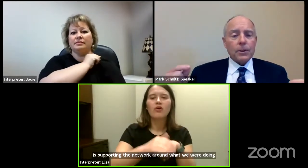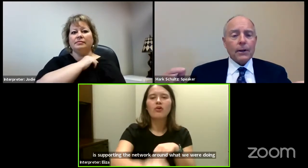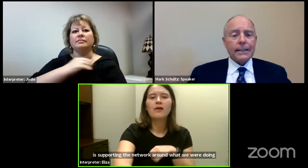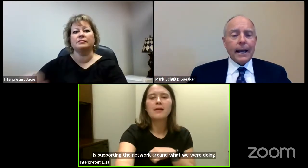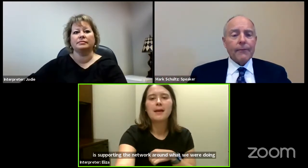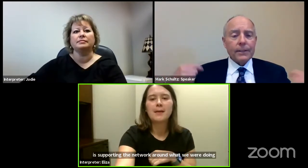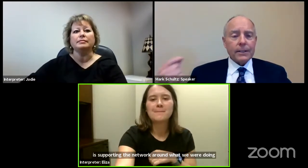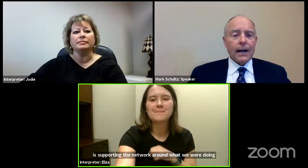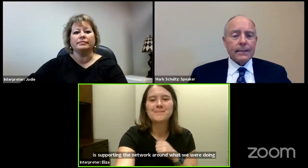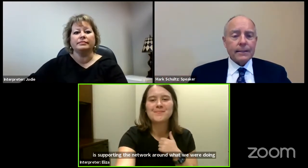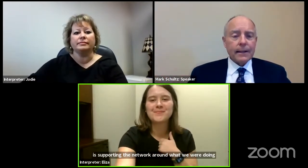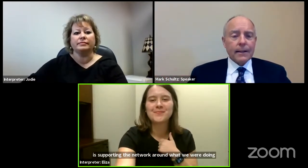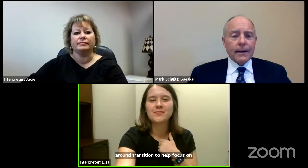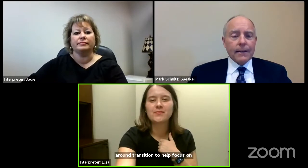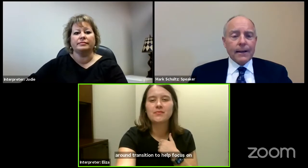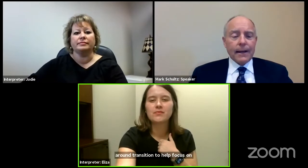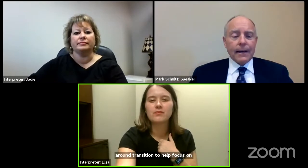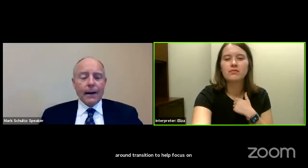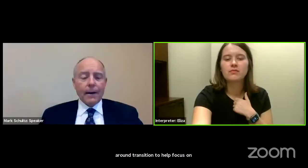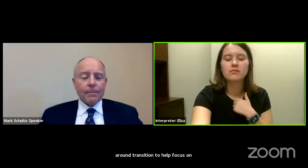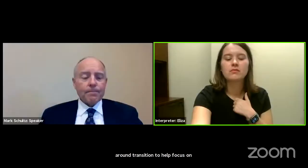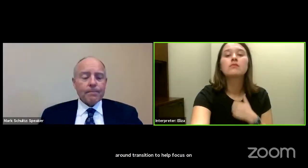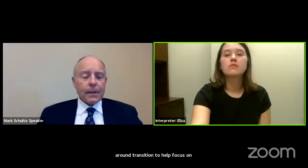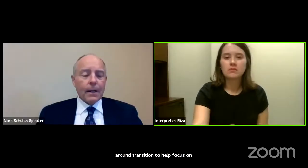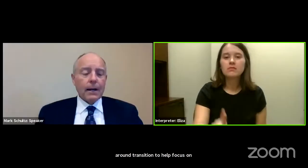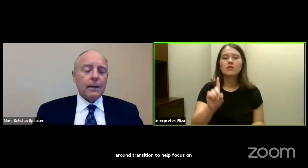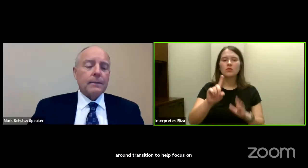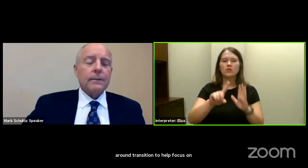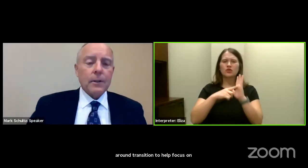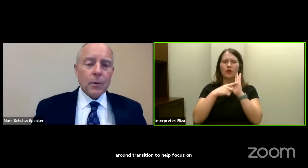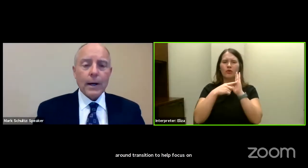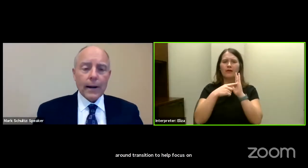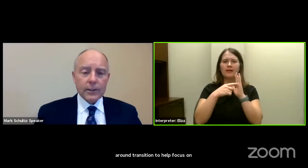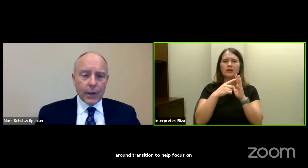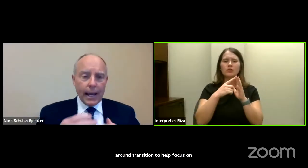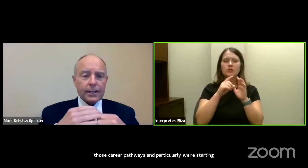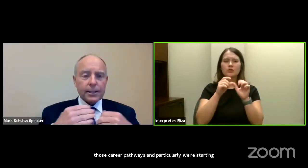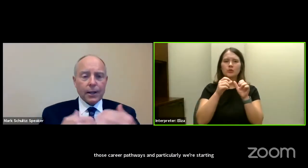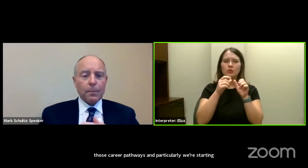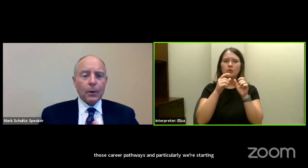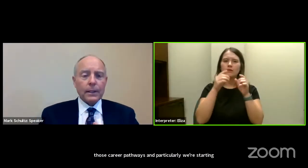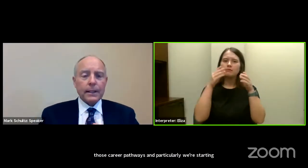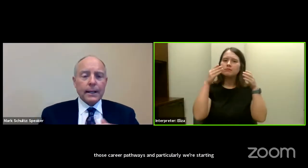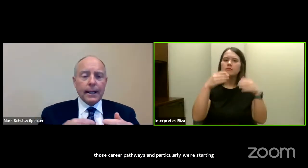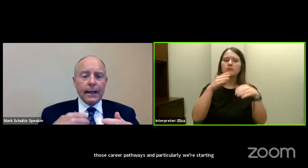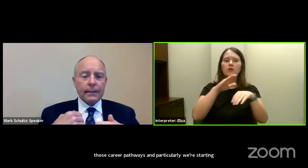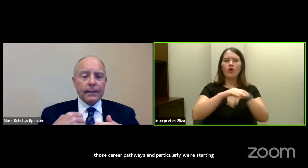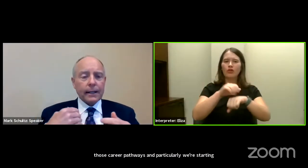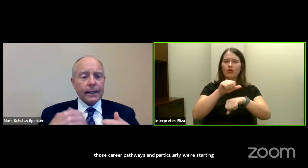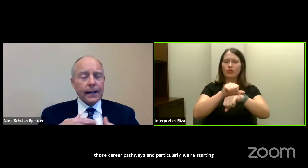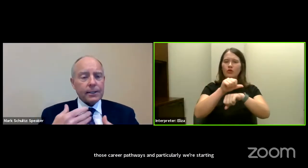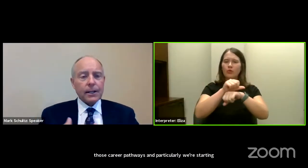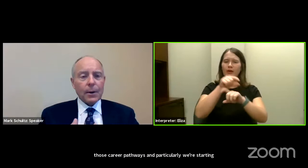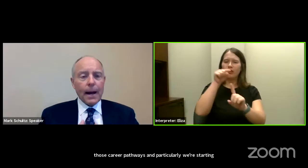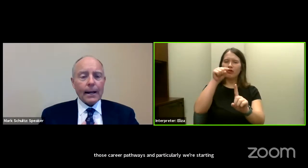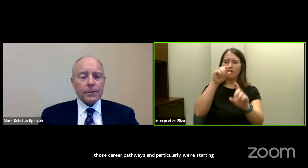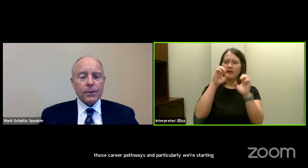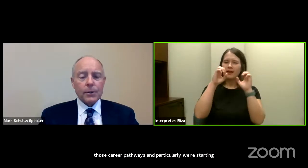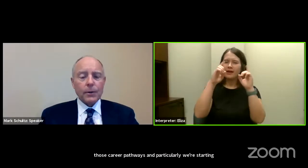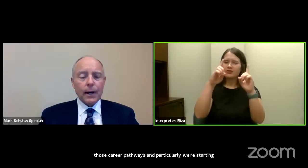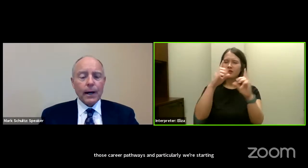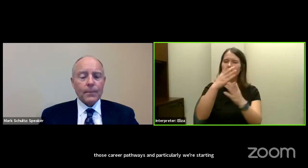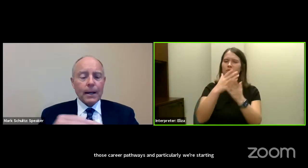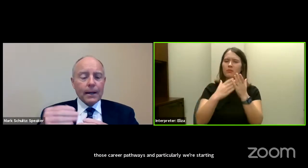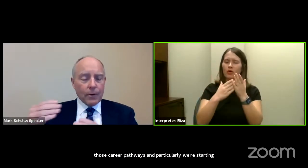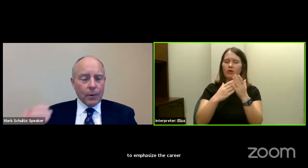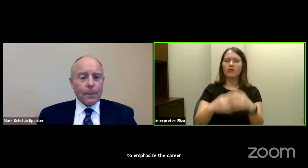starting to emphasize the career education component in the connection there back